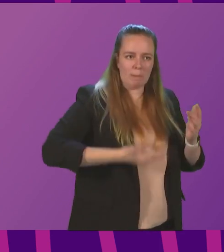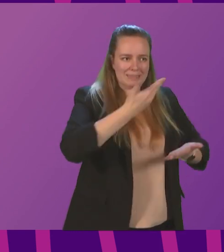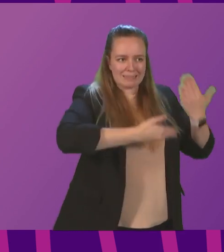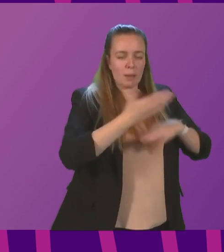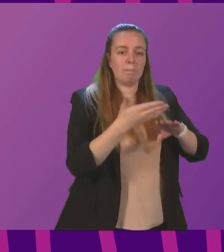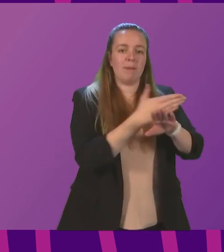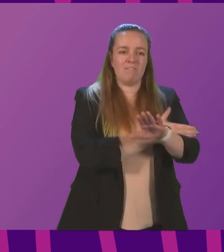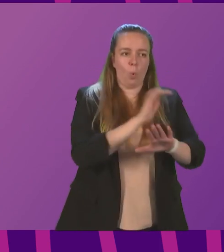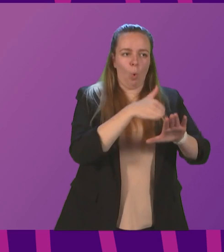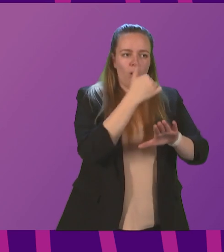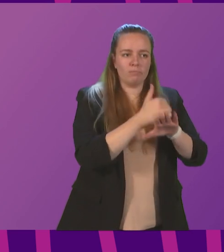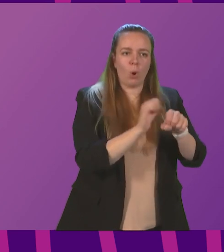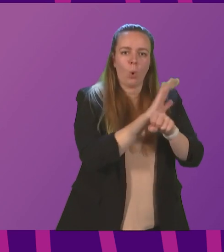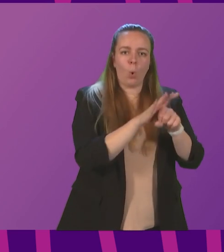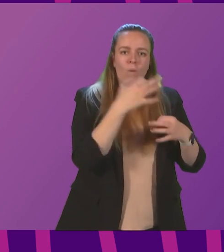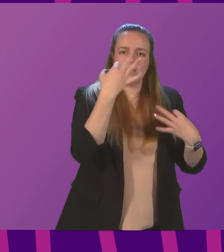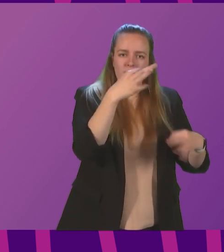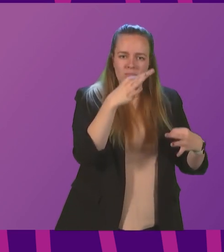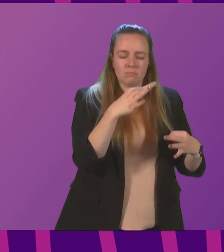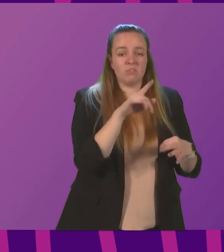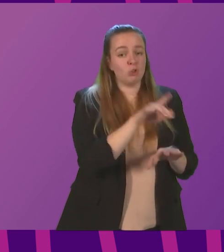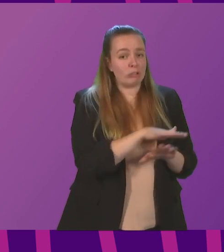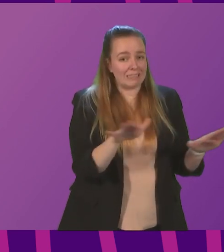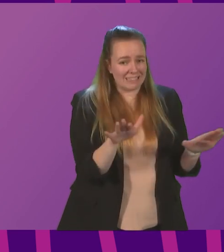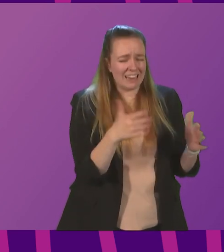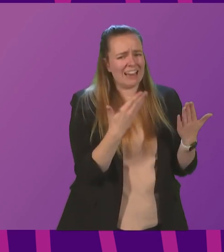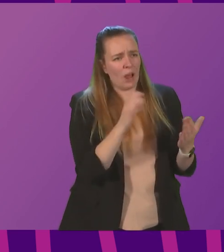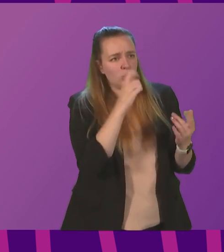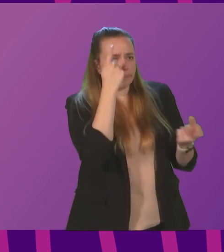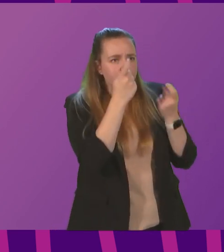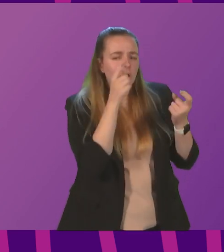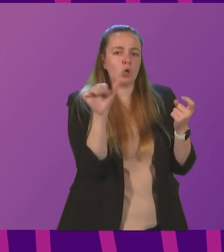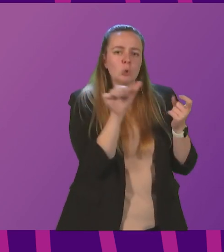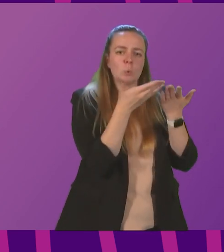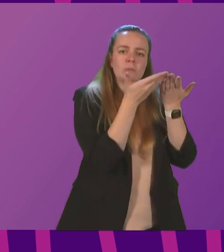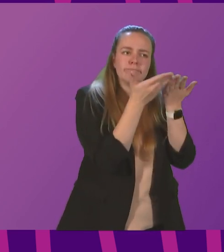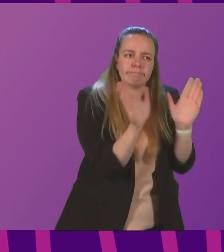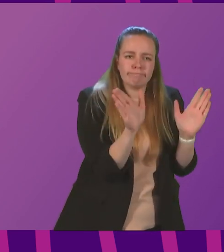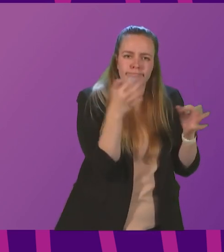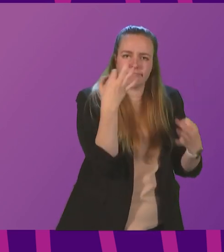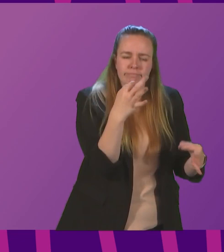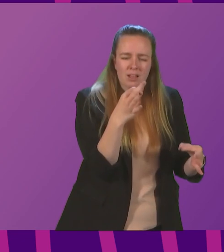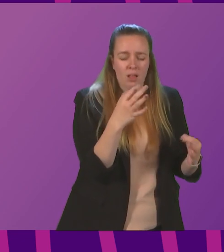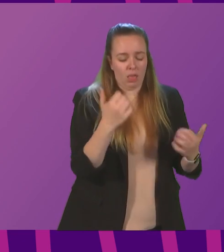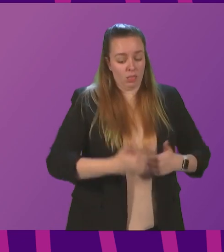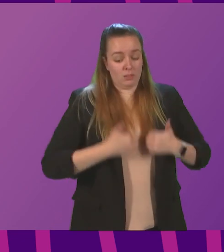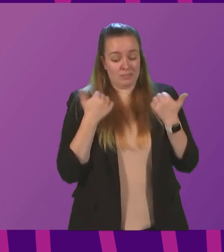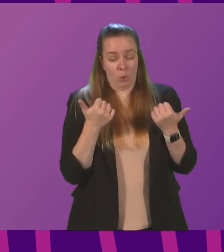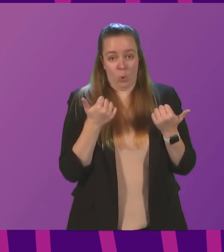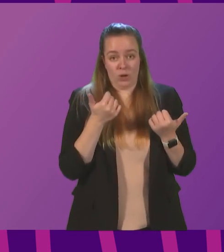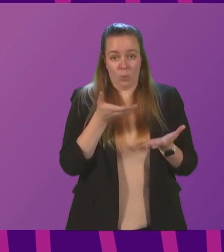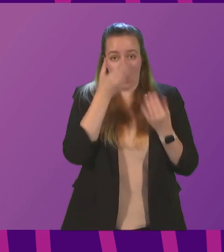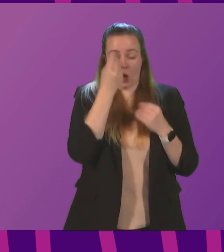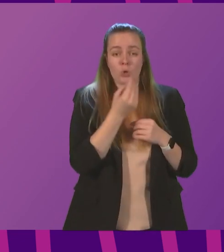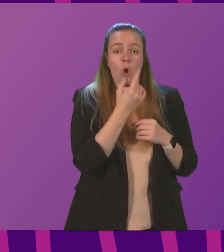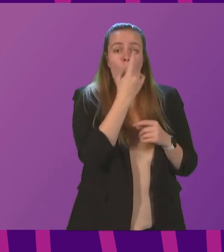certification. She didn't. Now she's considering extending it. This morning we learned that one in